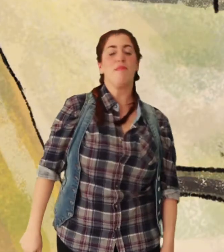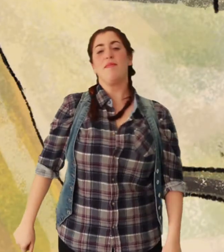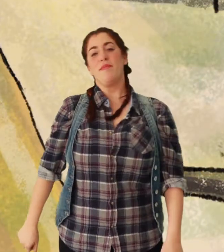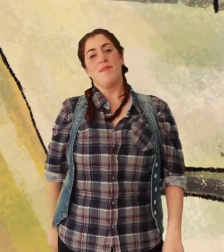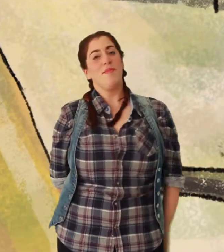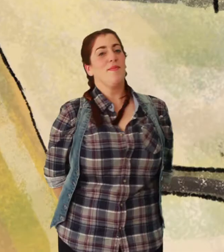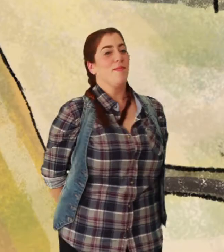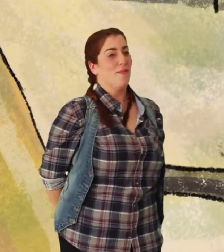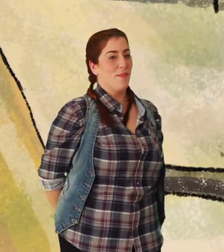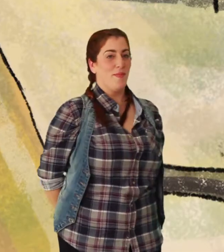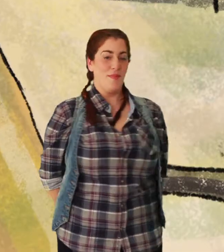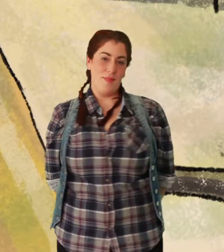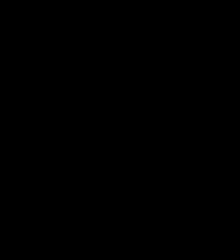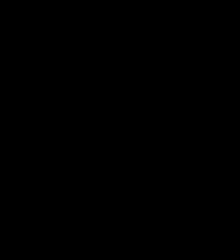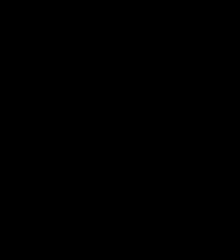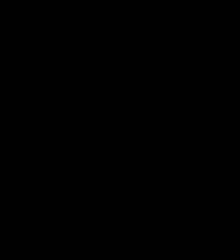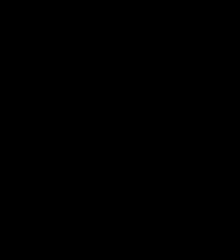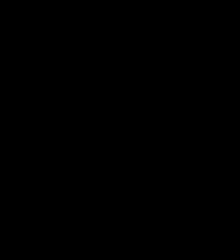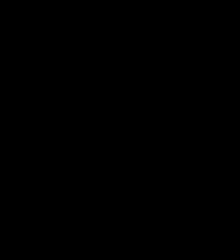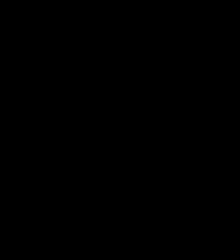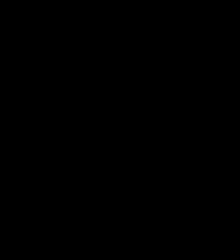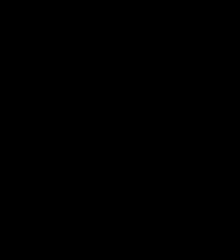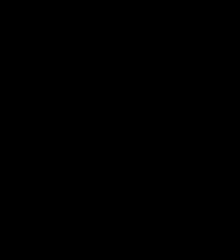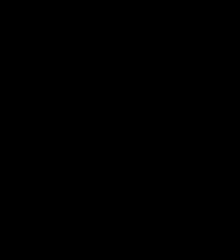E-I-E-A-O